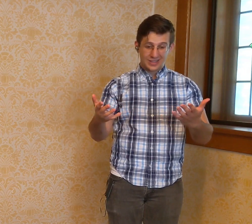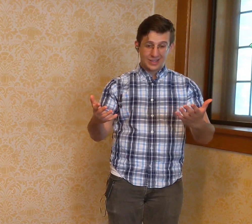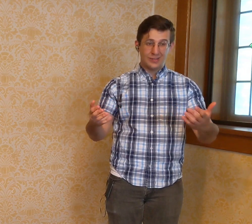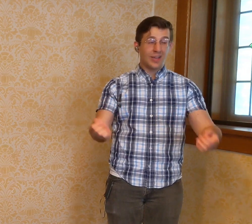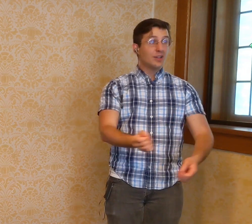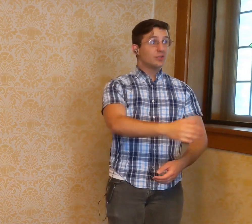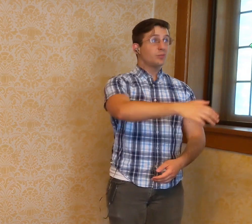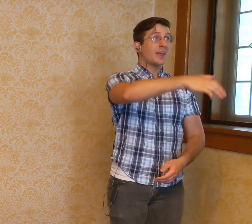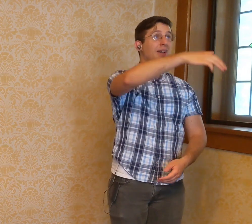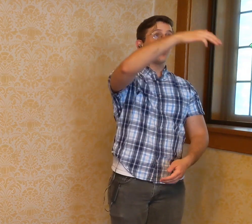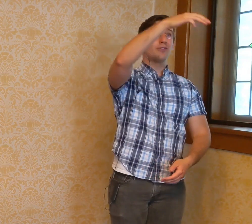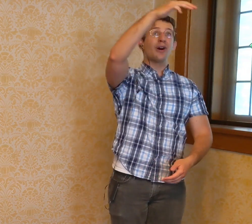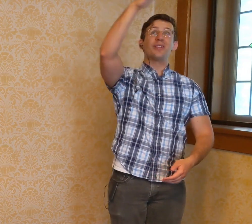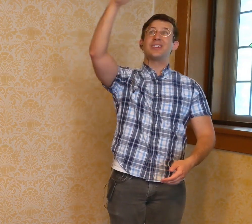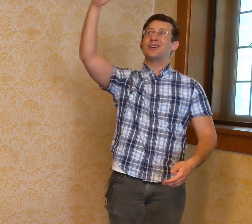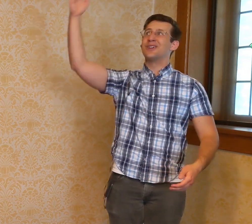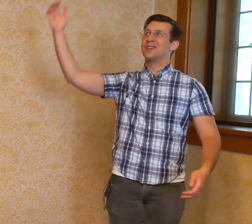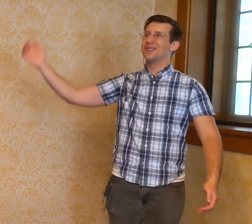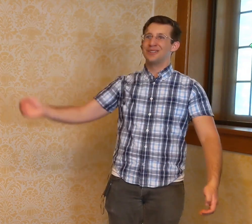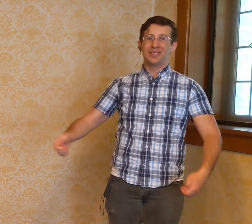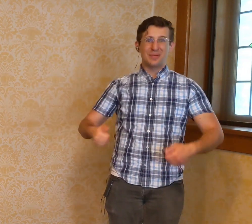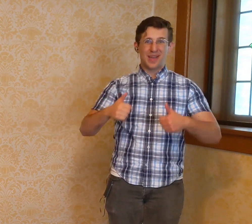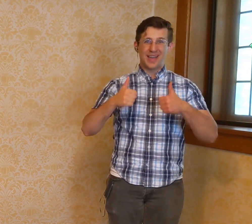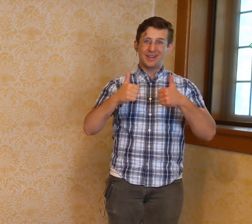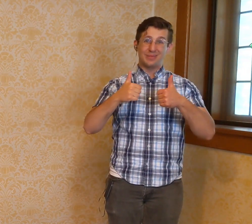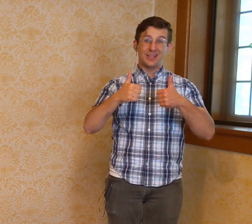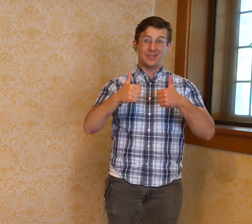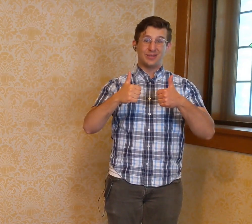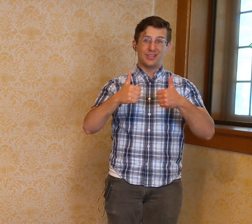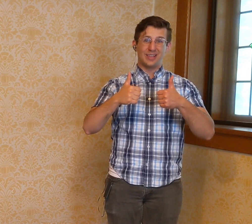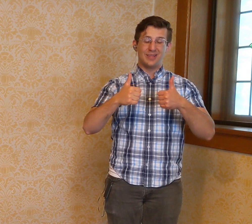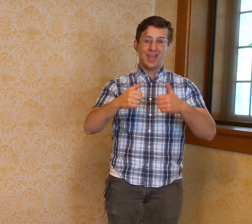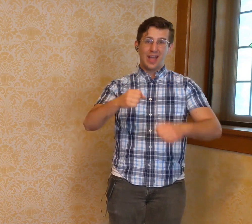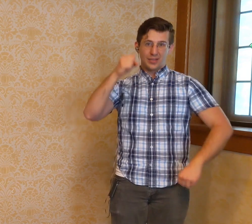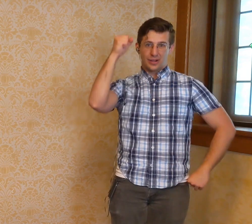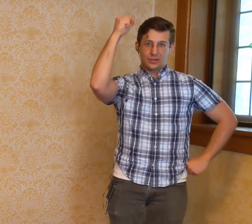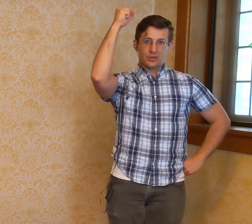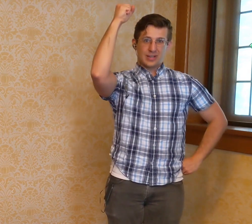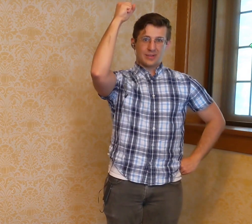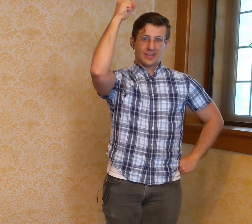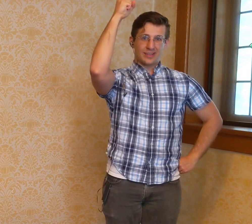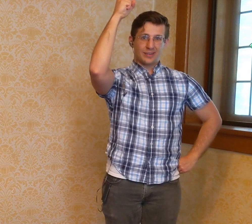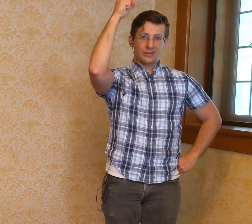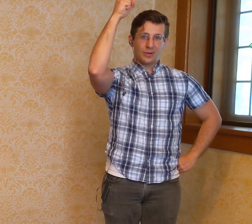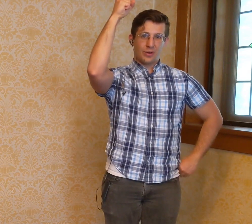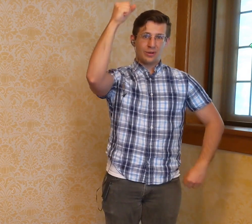give, to make of all the earth a better place to live. The Lord now sends us forth